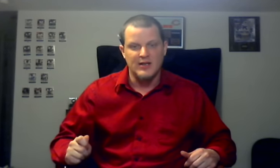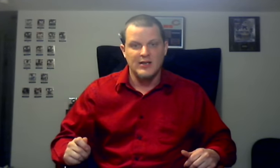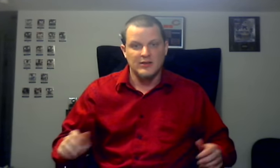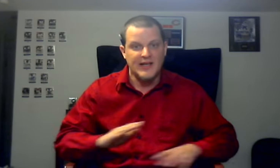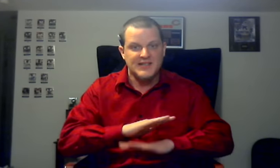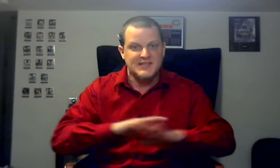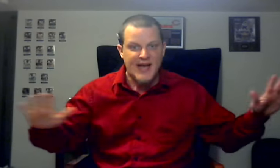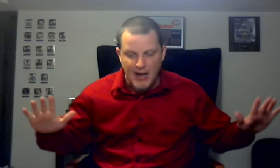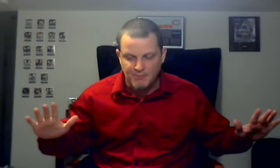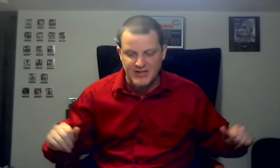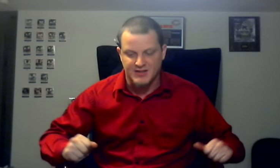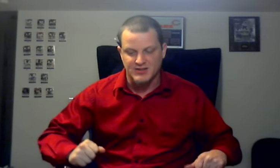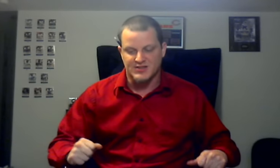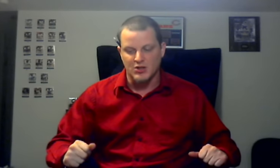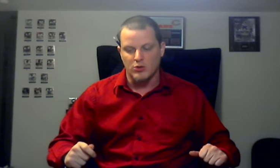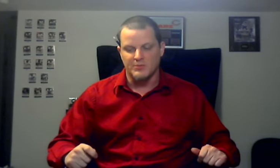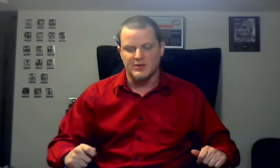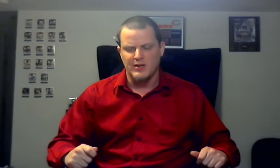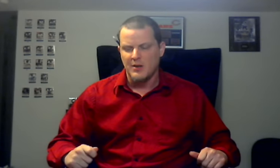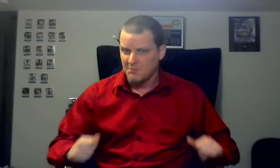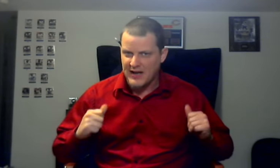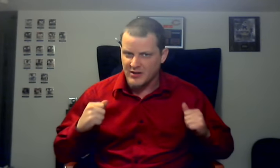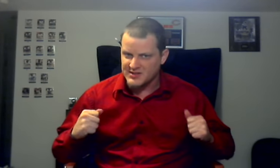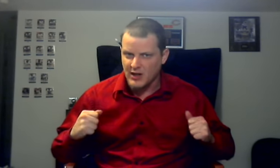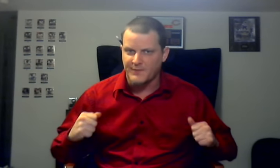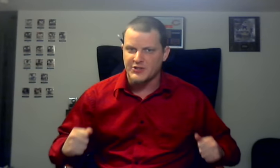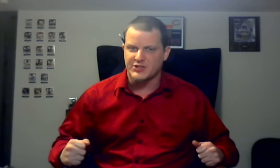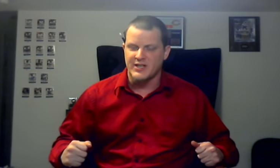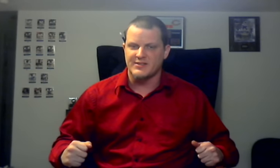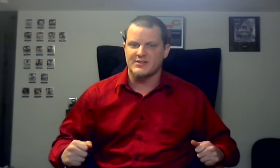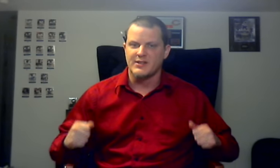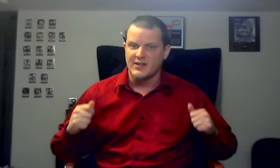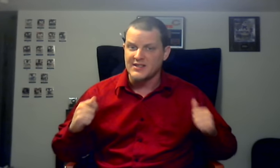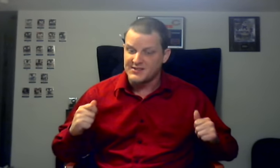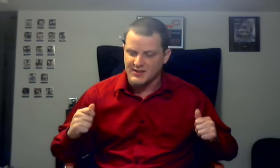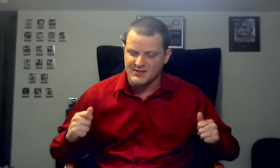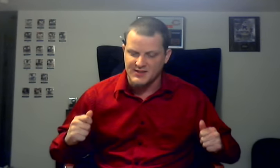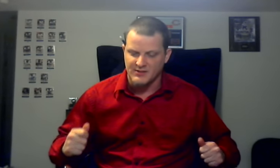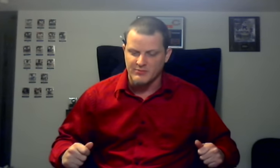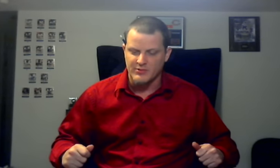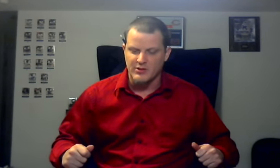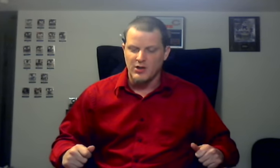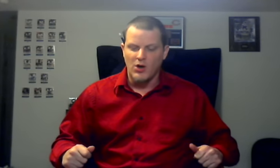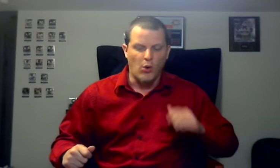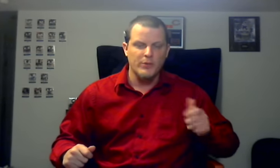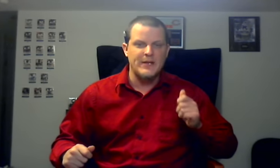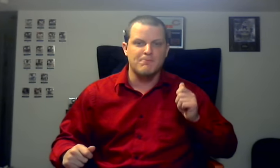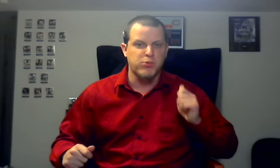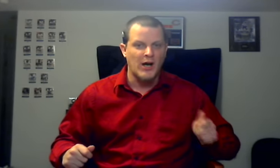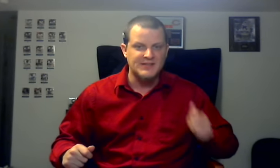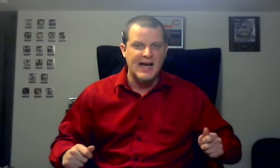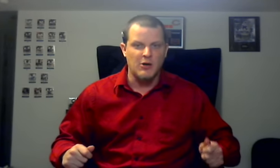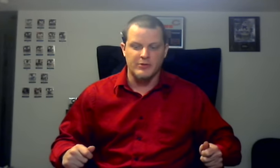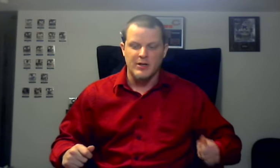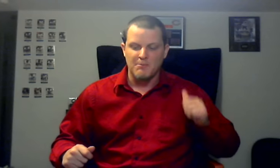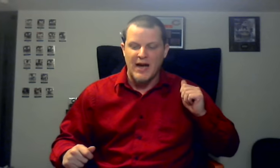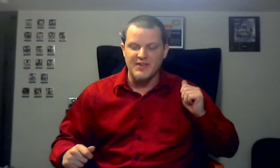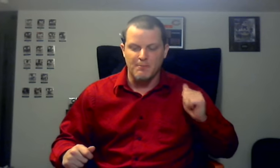let us not be consumed by our selfishness and cynicism, or be brought down by the